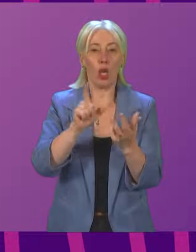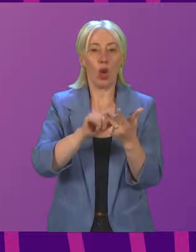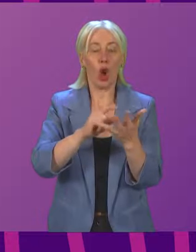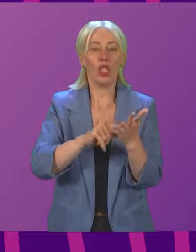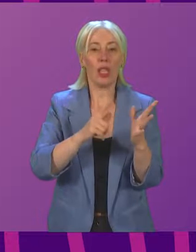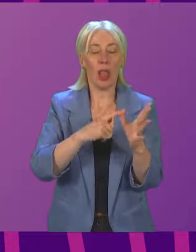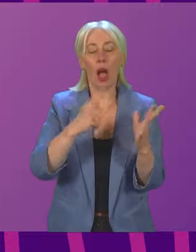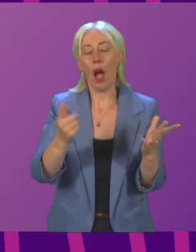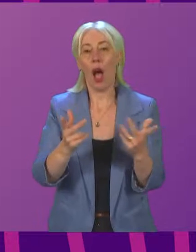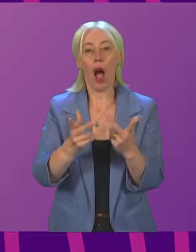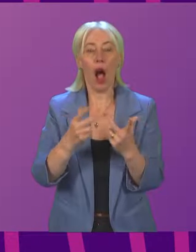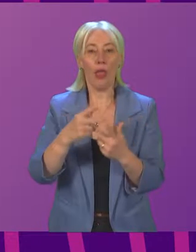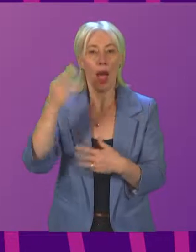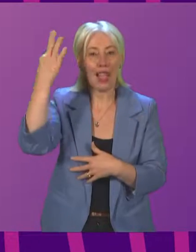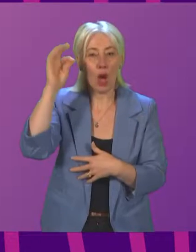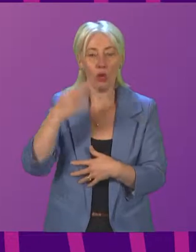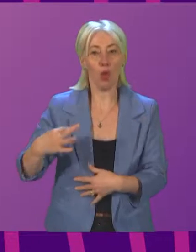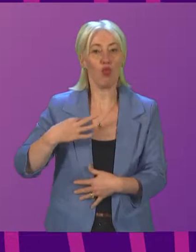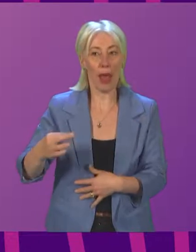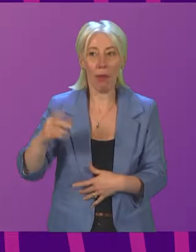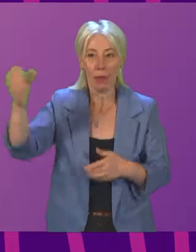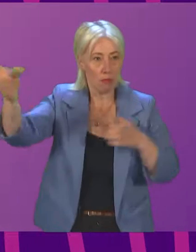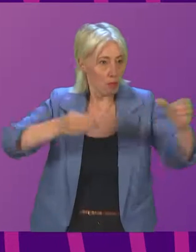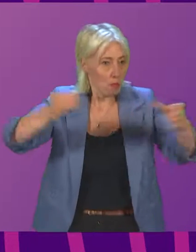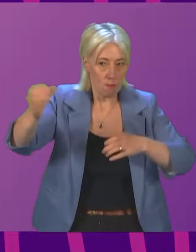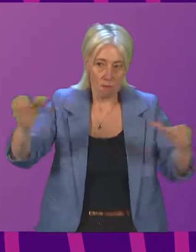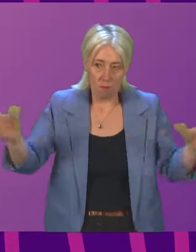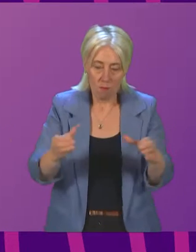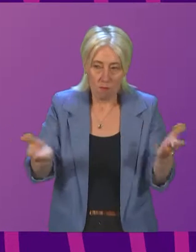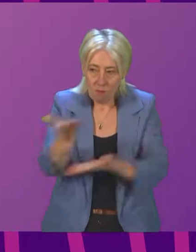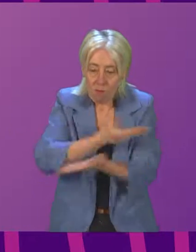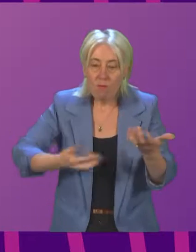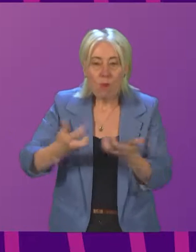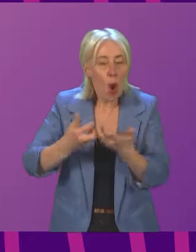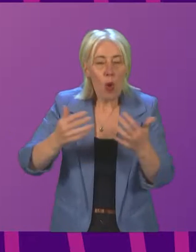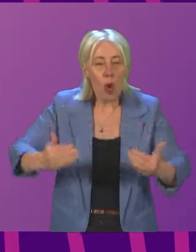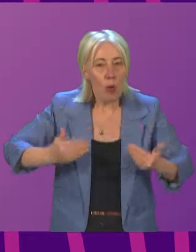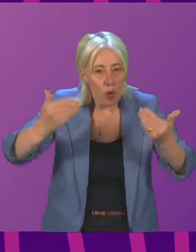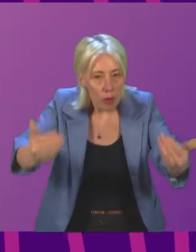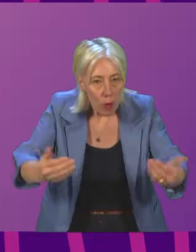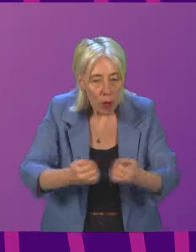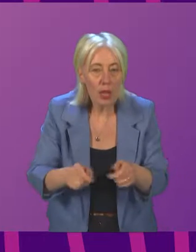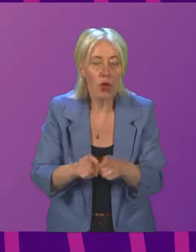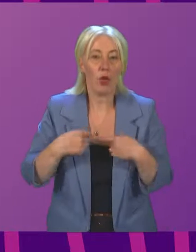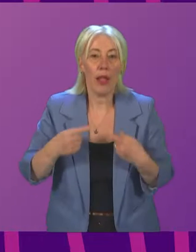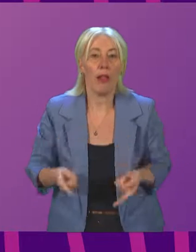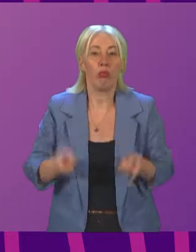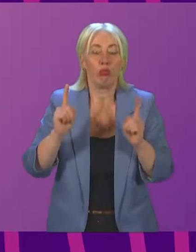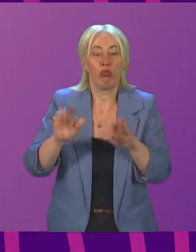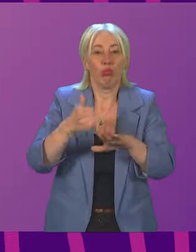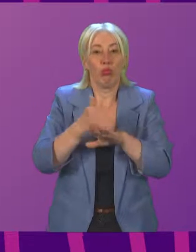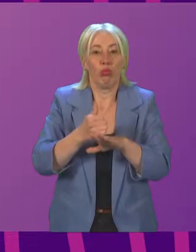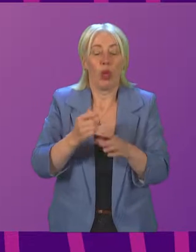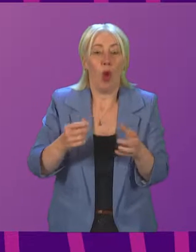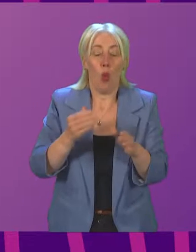local authority representatives to find a way forward. I plan to also convene a ministerial working group,